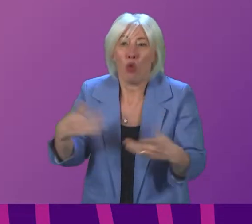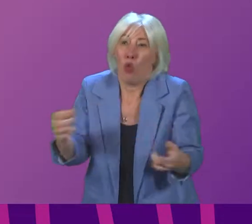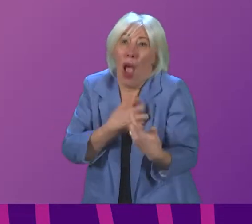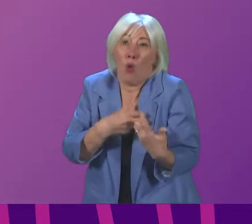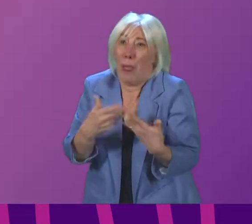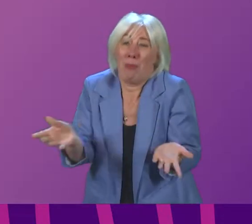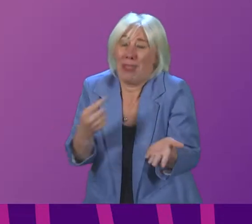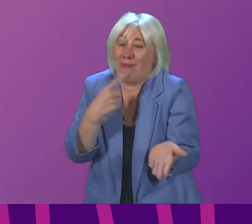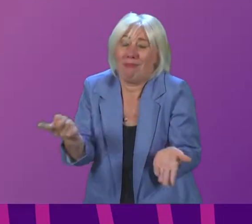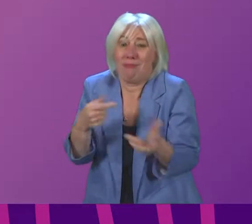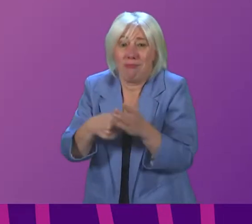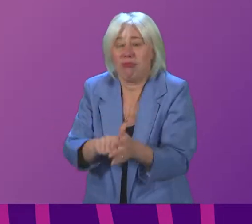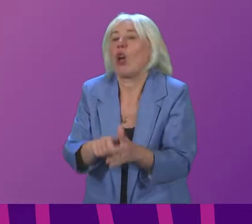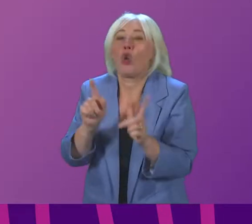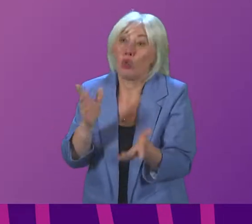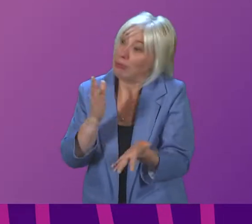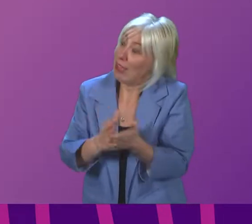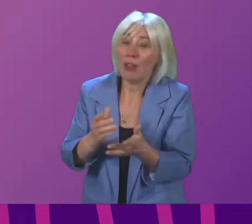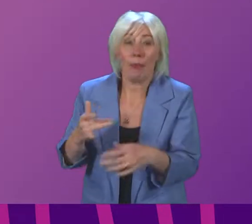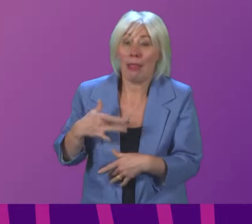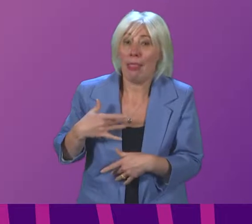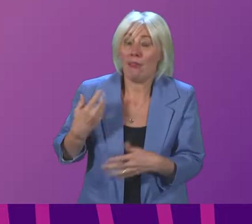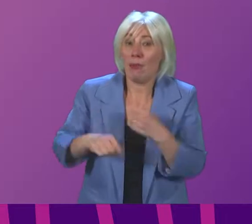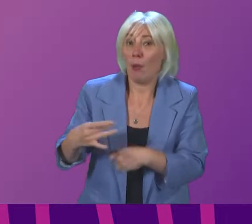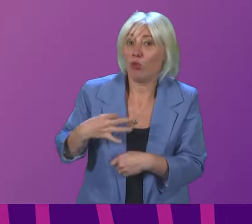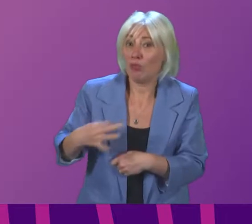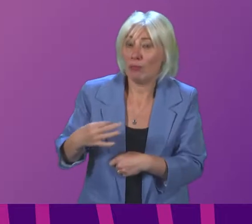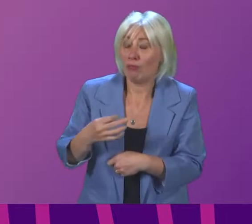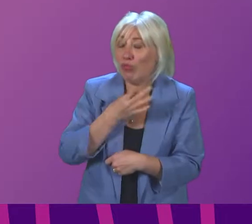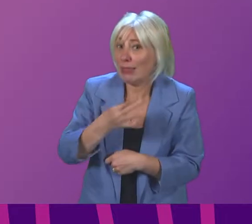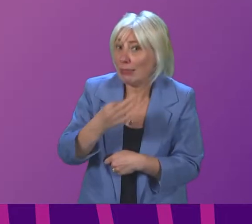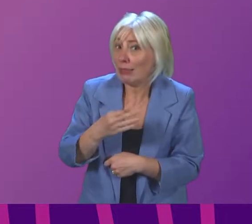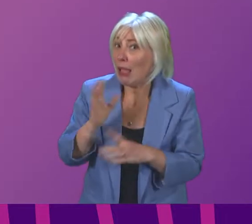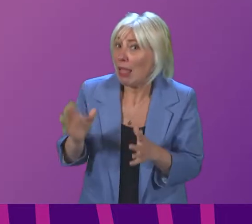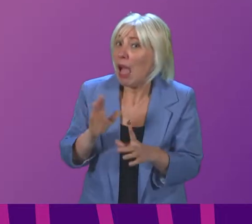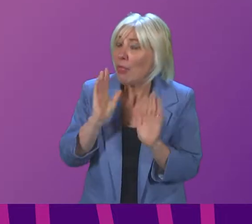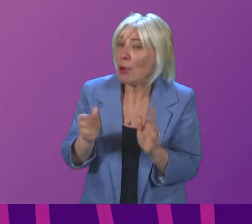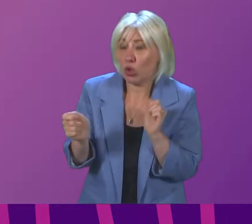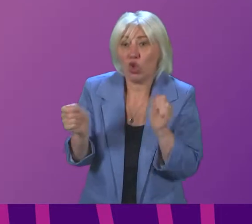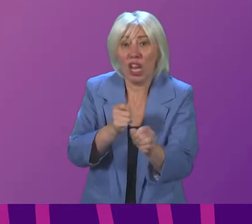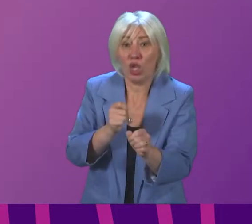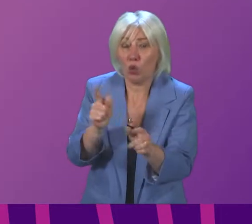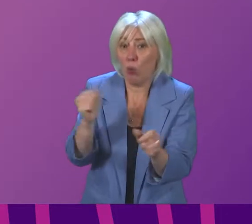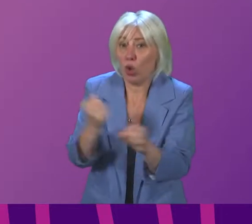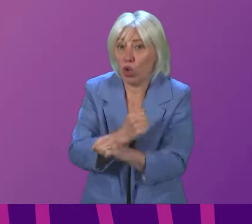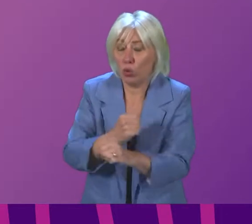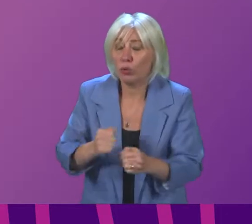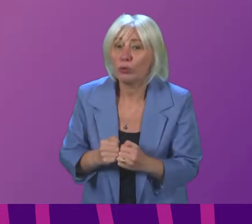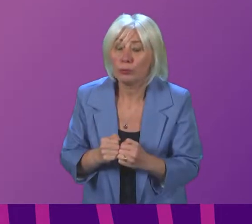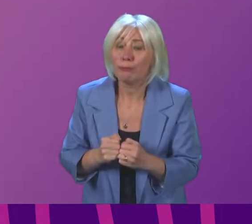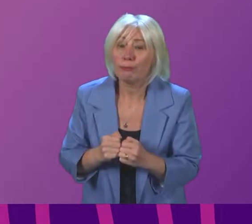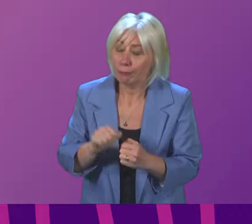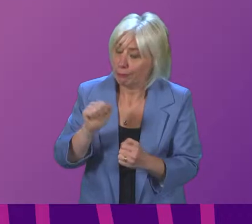intransigence is putting lives at risk and that they must urgently change course first minister look there is a real issue here